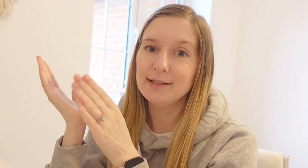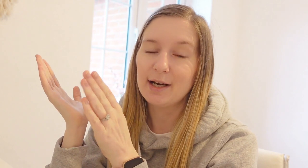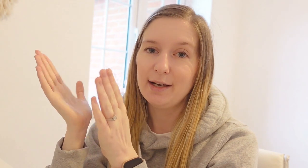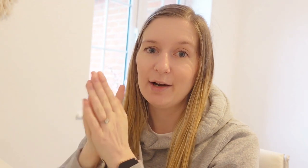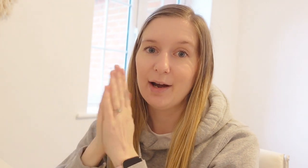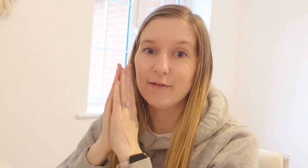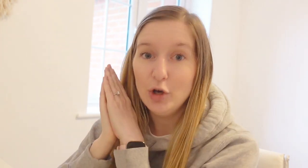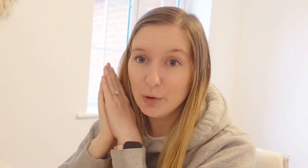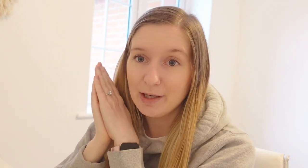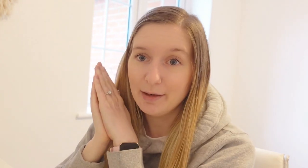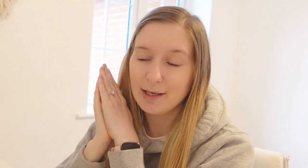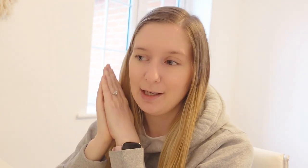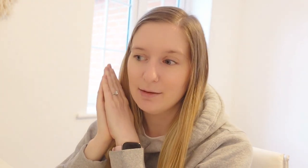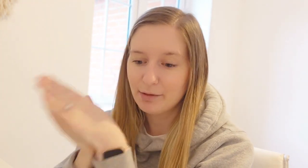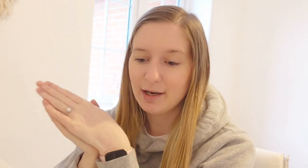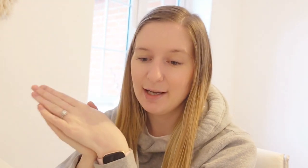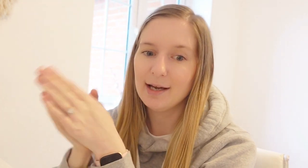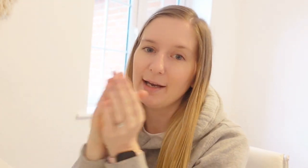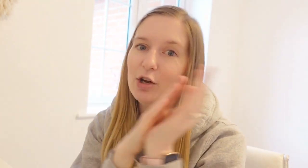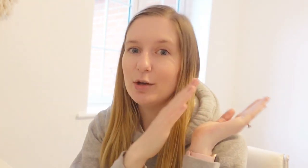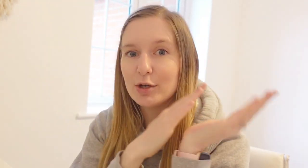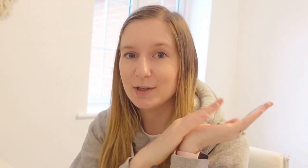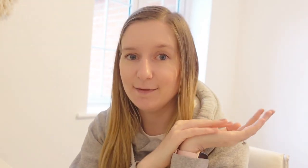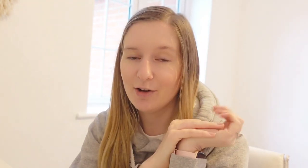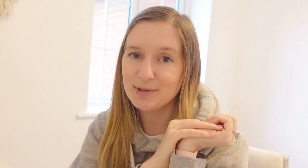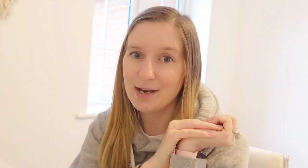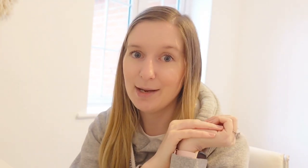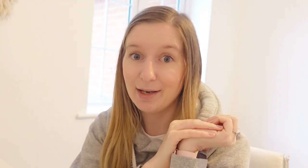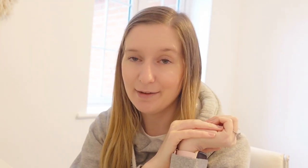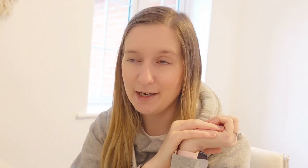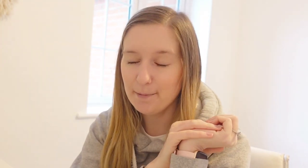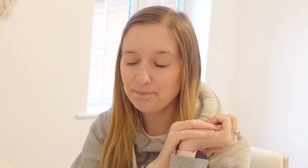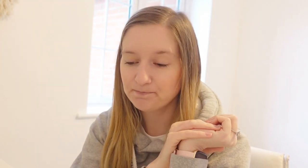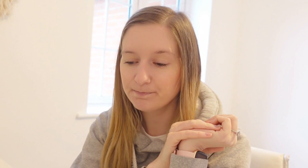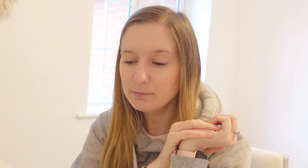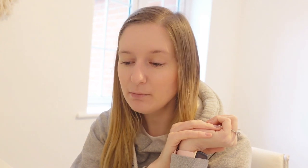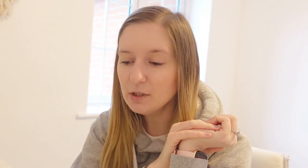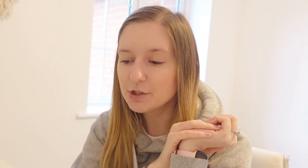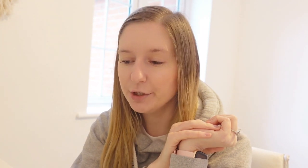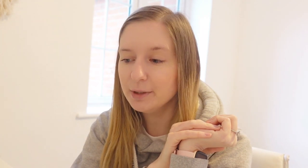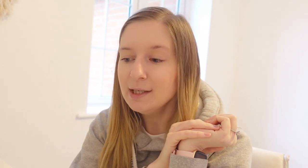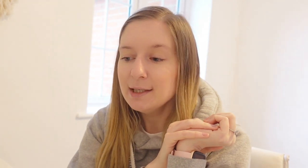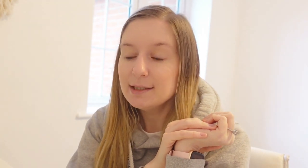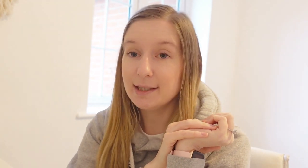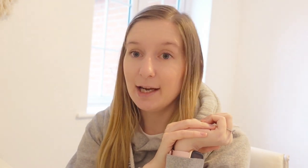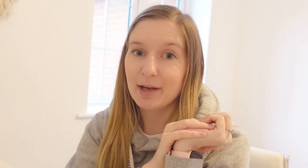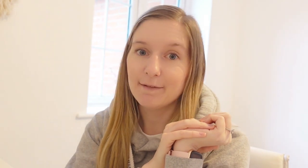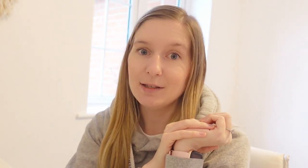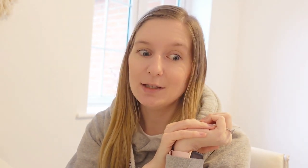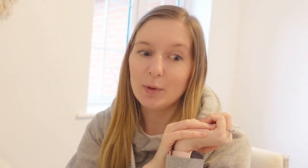I now have no hearing in my right ear and only about 25% in my left ear. So today I'm getting fitted with